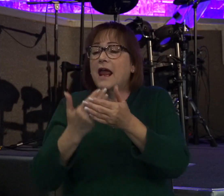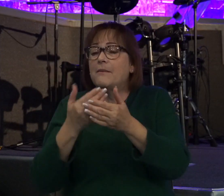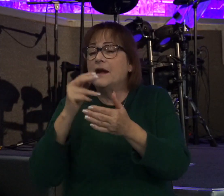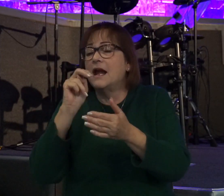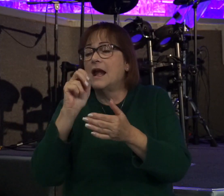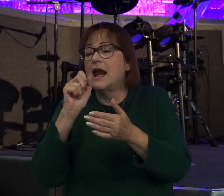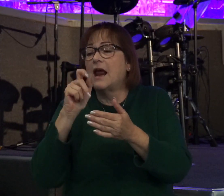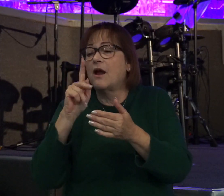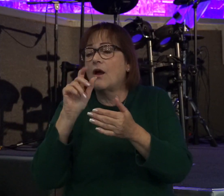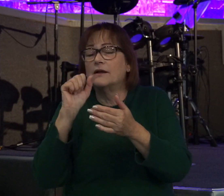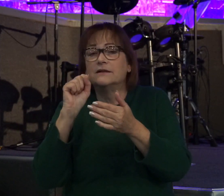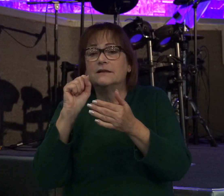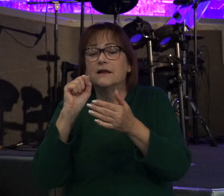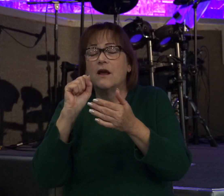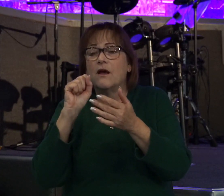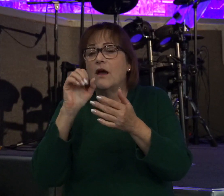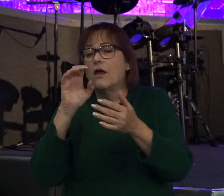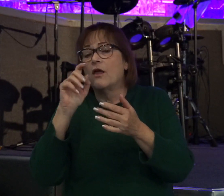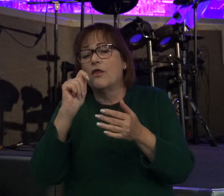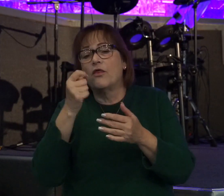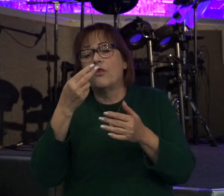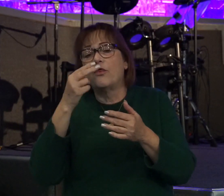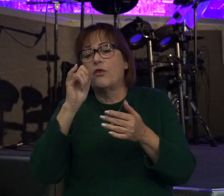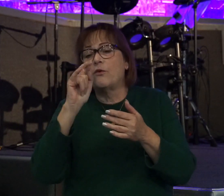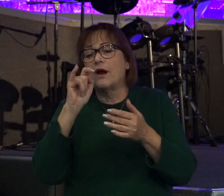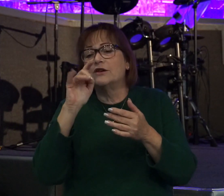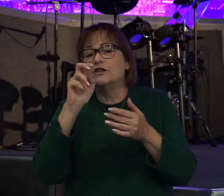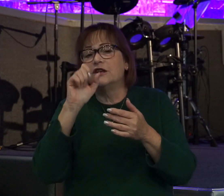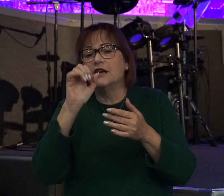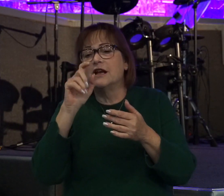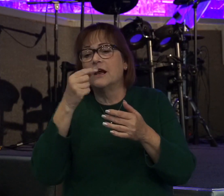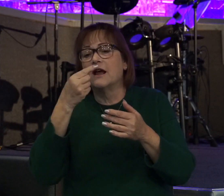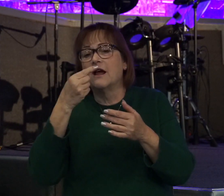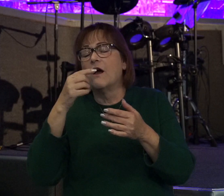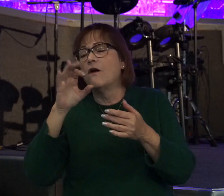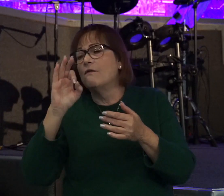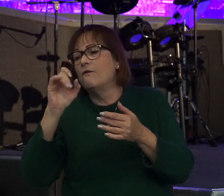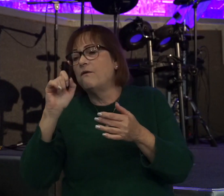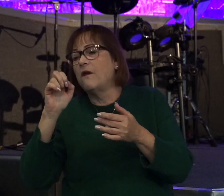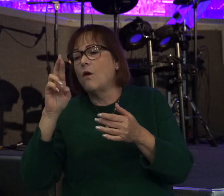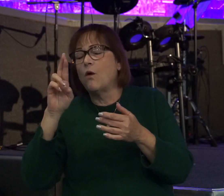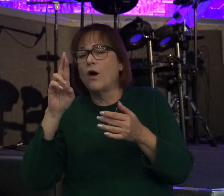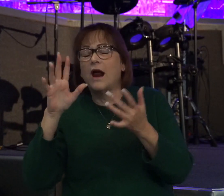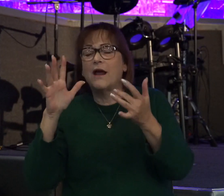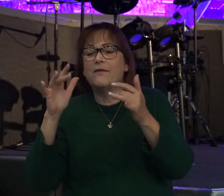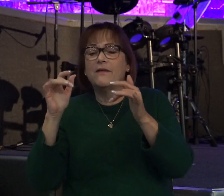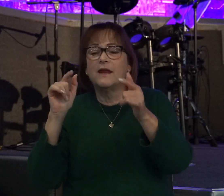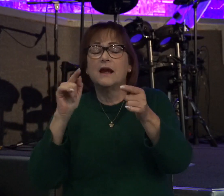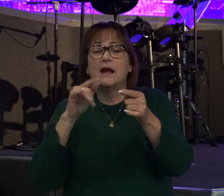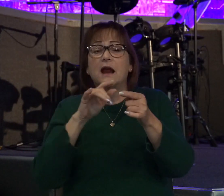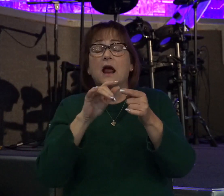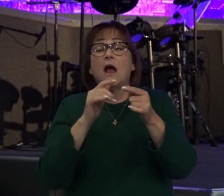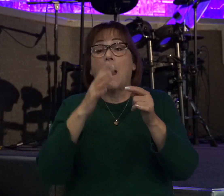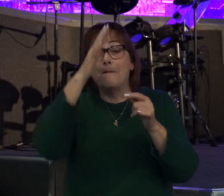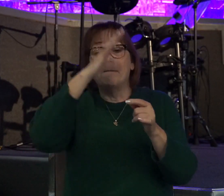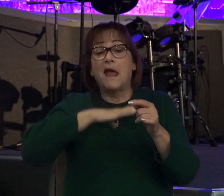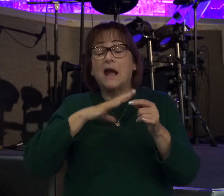threshing floor, Uzzah put out his hand to the ark of God and took hold of it. Why? For the oxen